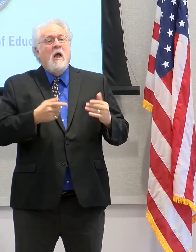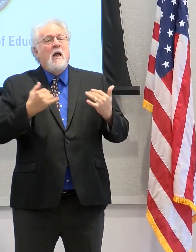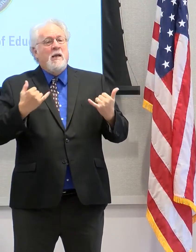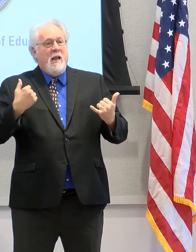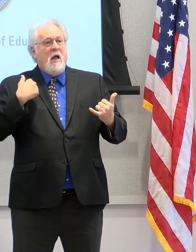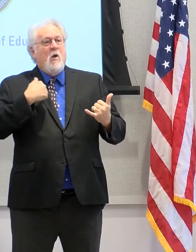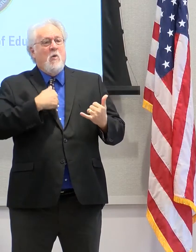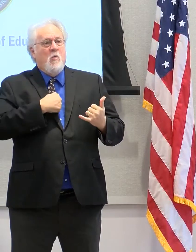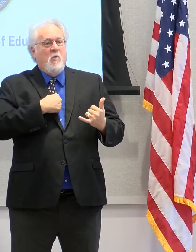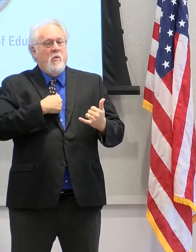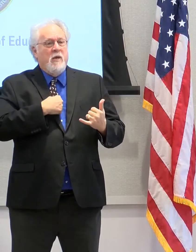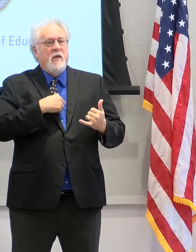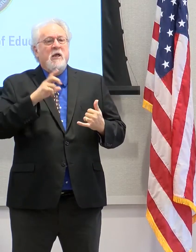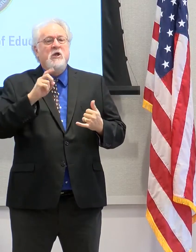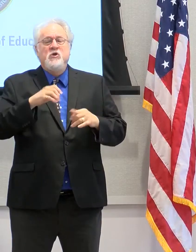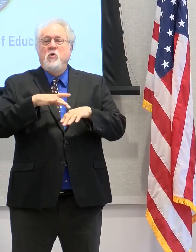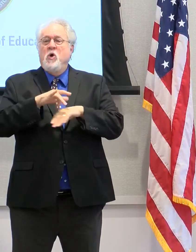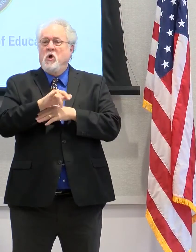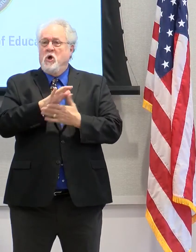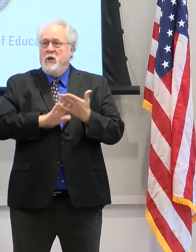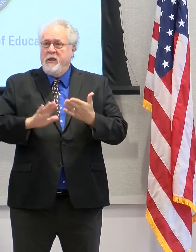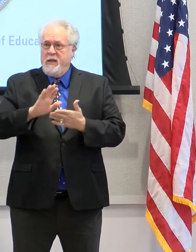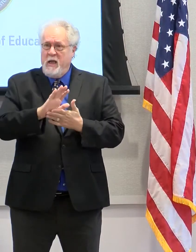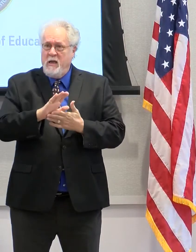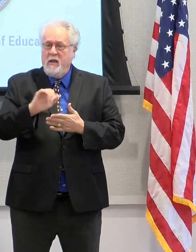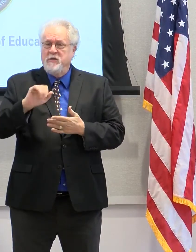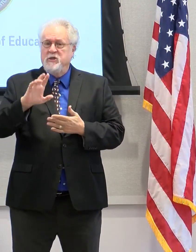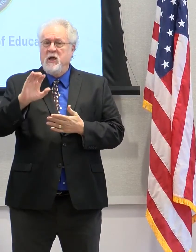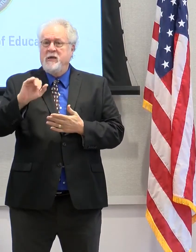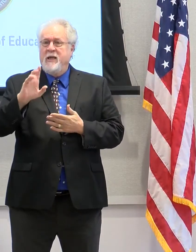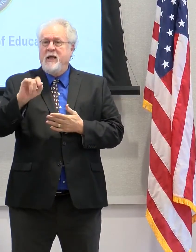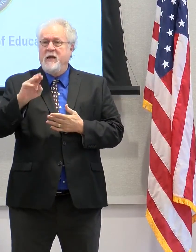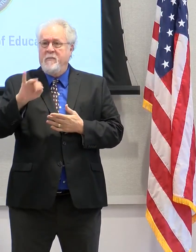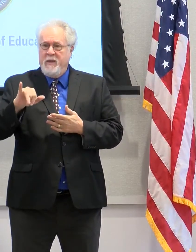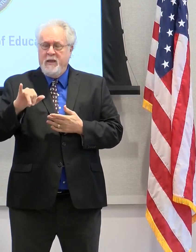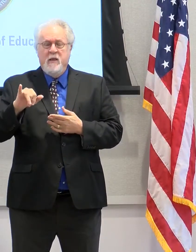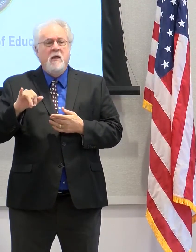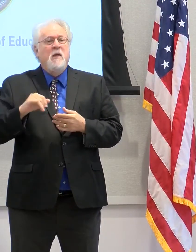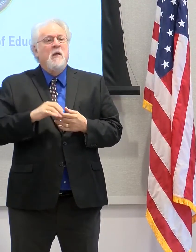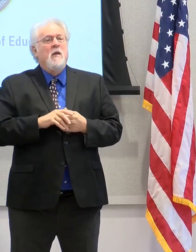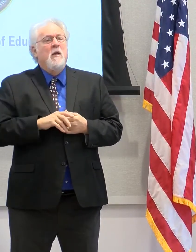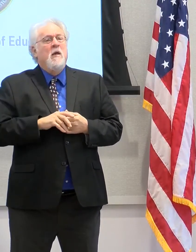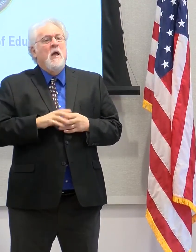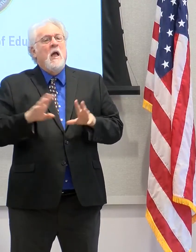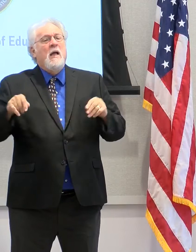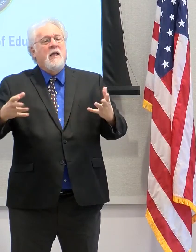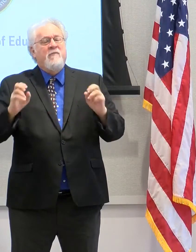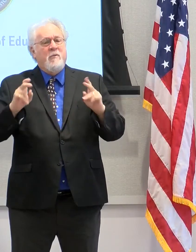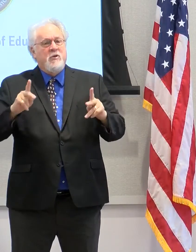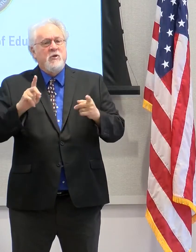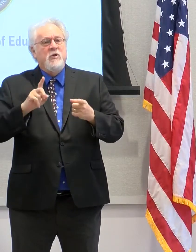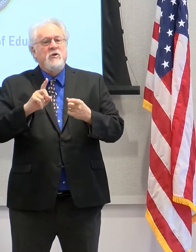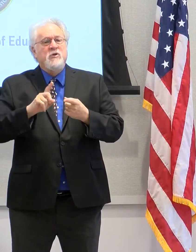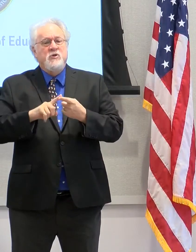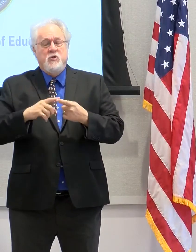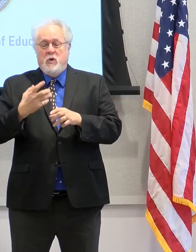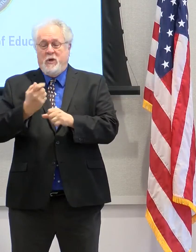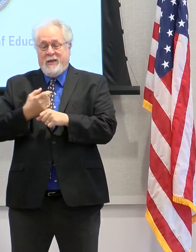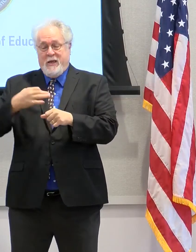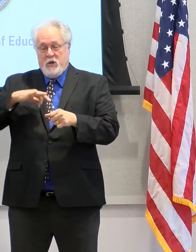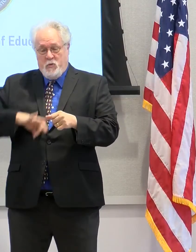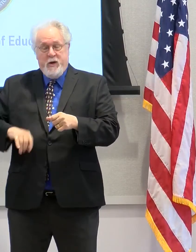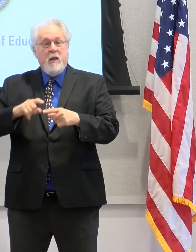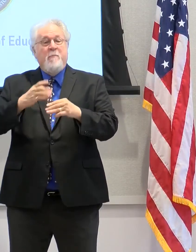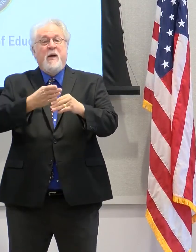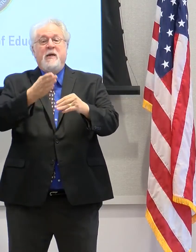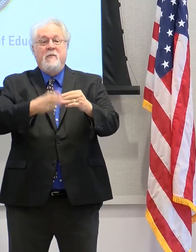now allow them to do what we call Early College Academy, think, for talking about this, get an opportunity to just not get credit, but to complete a